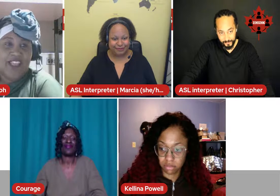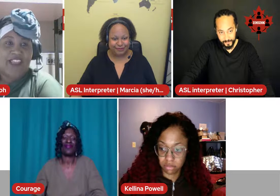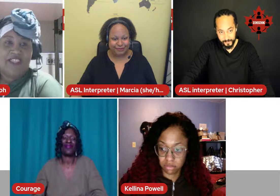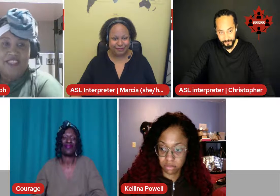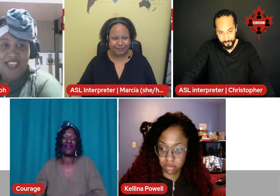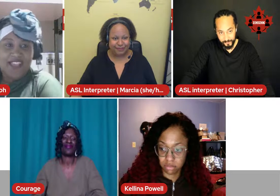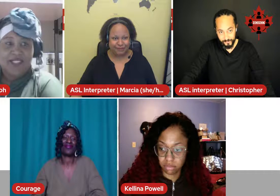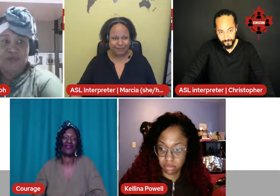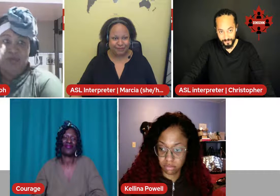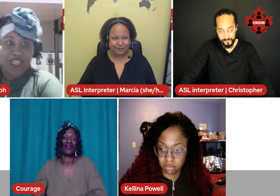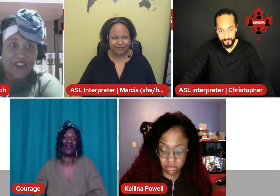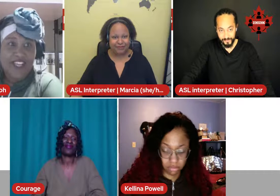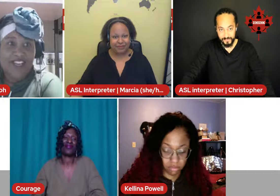And that's period.